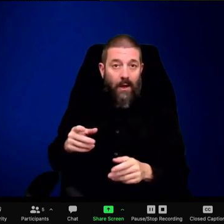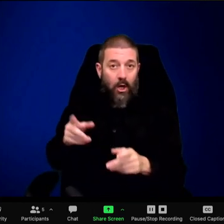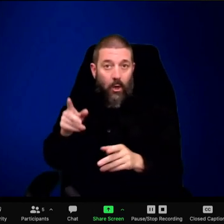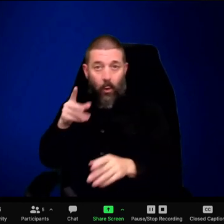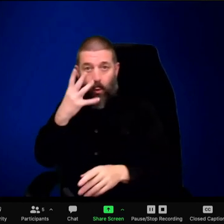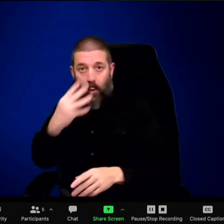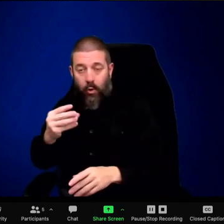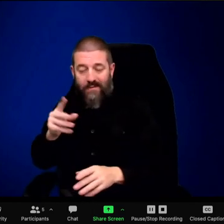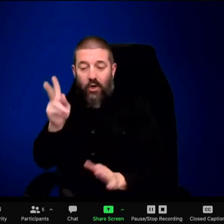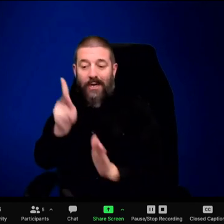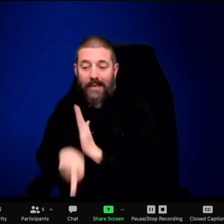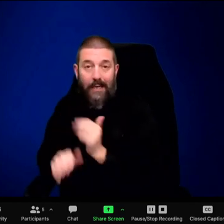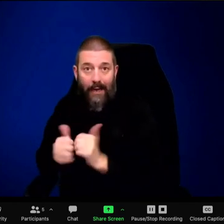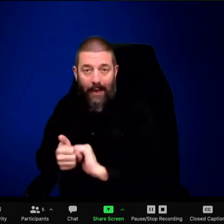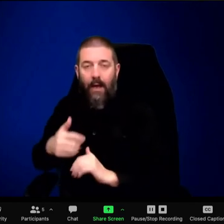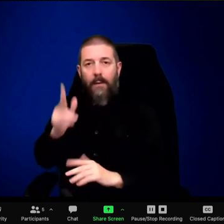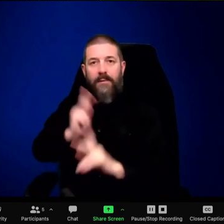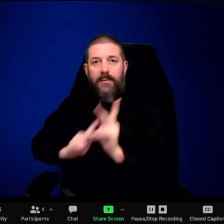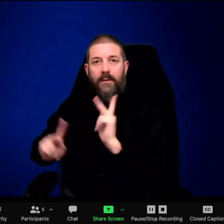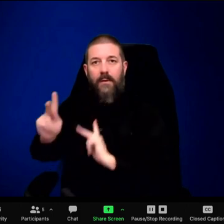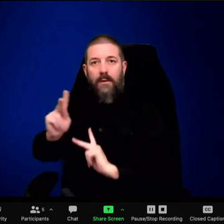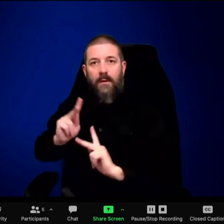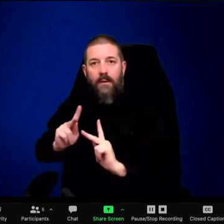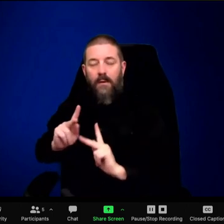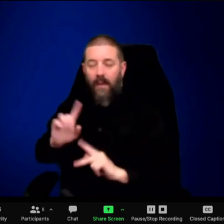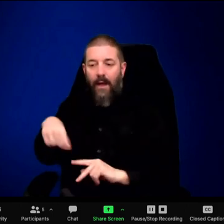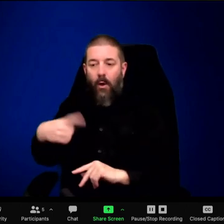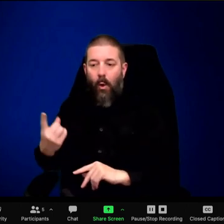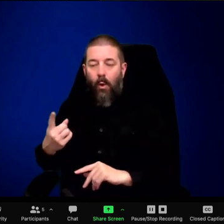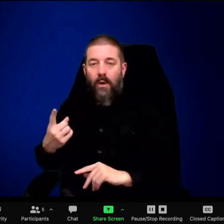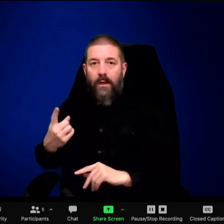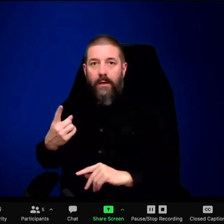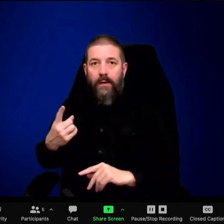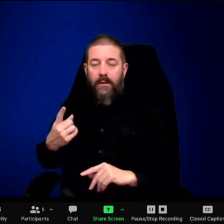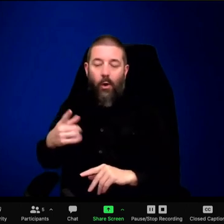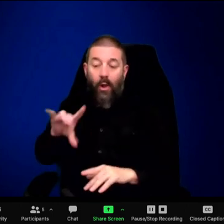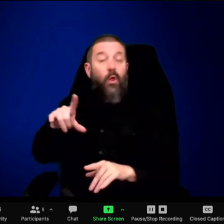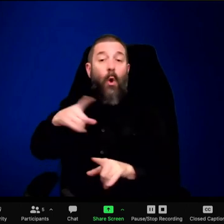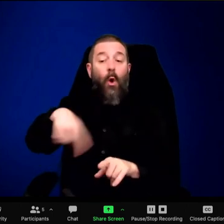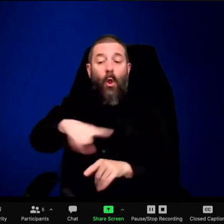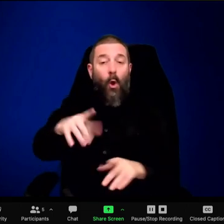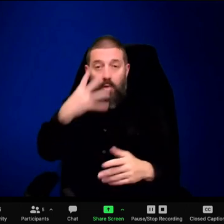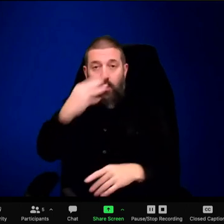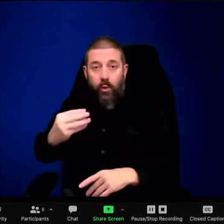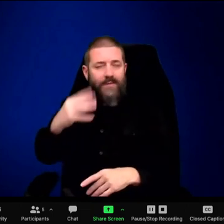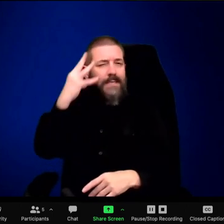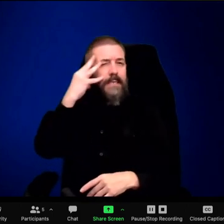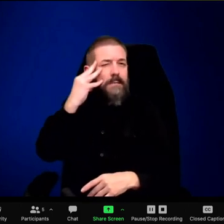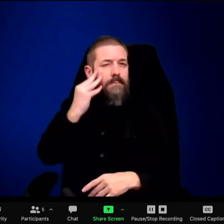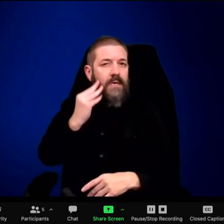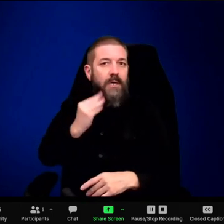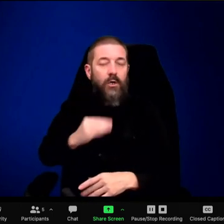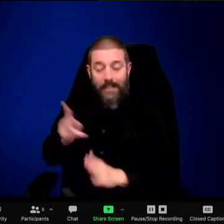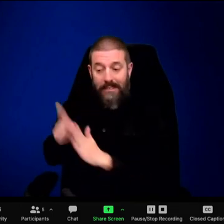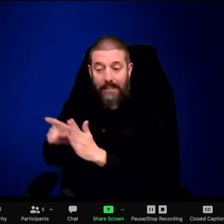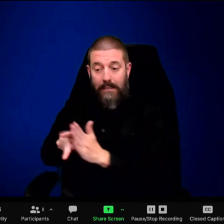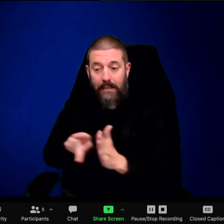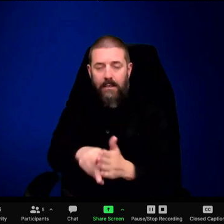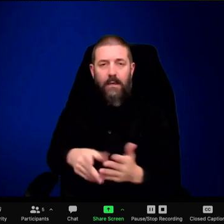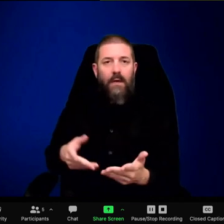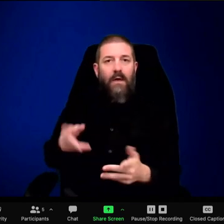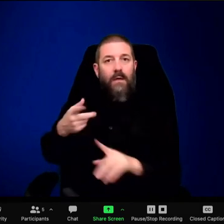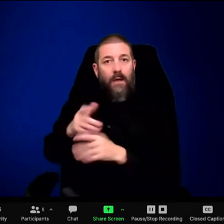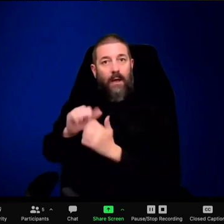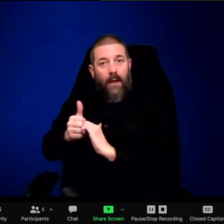But imagine how impressed you would be if you were a yearling male or female. You saw your mother do her part. You saw her